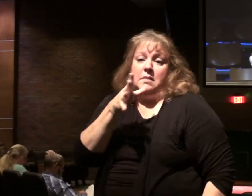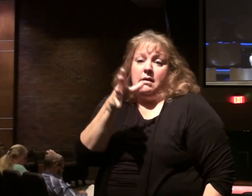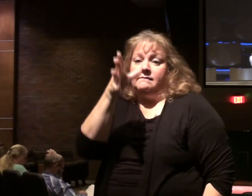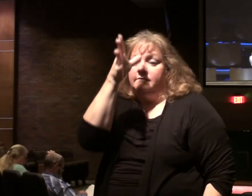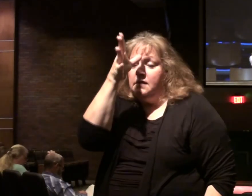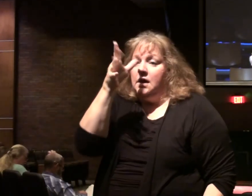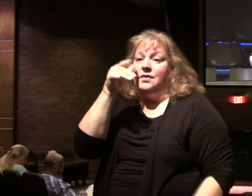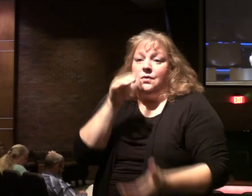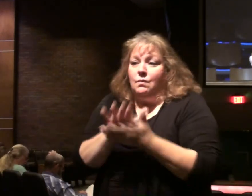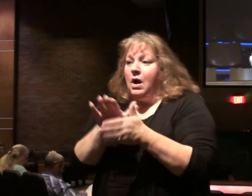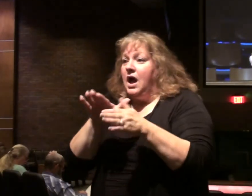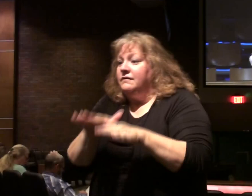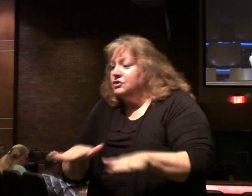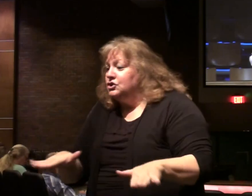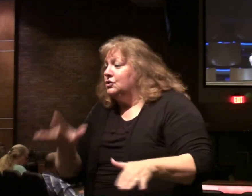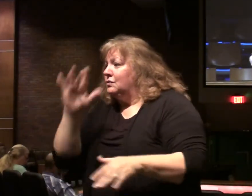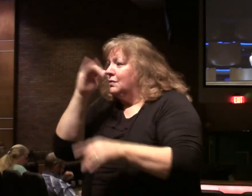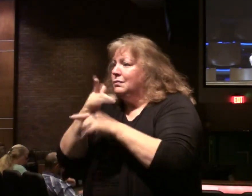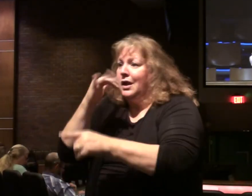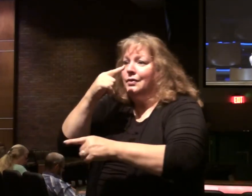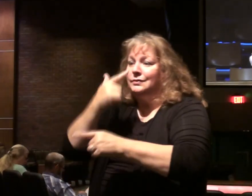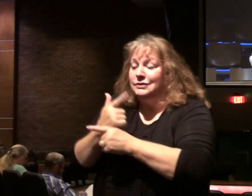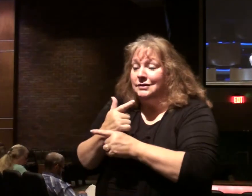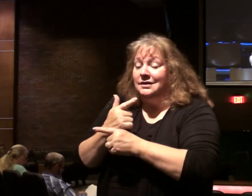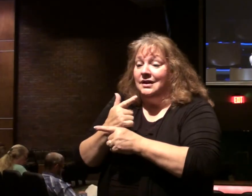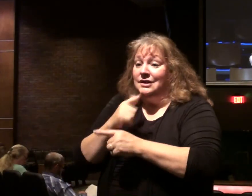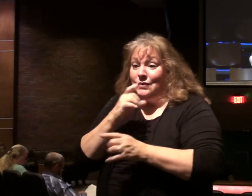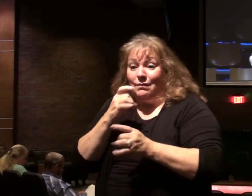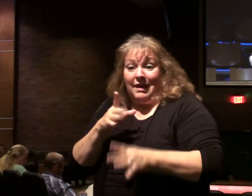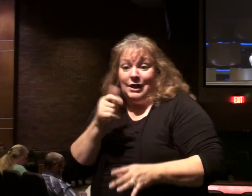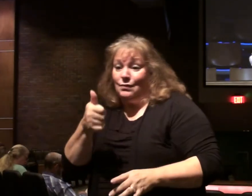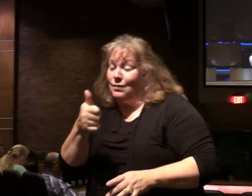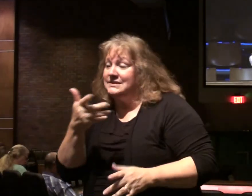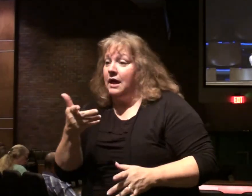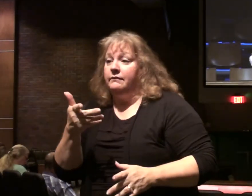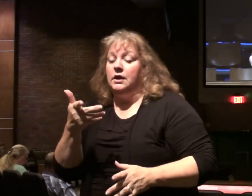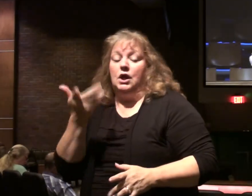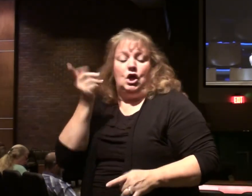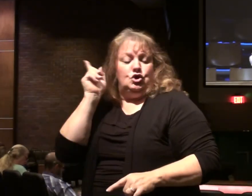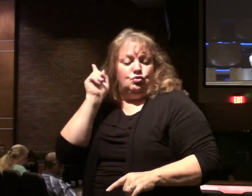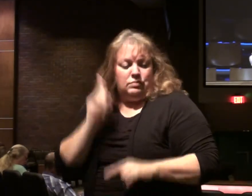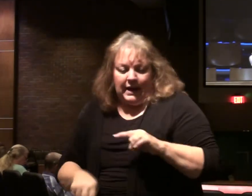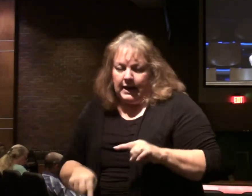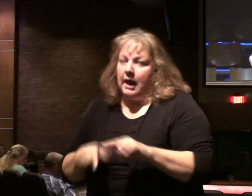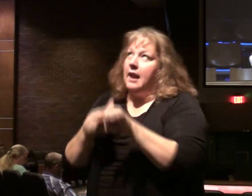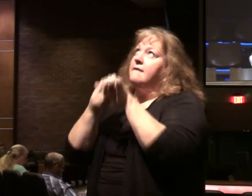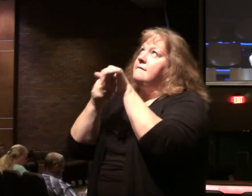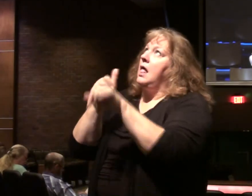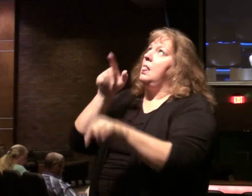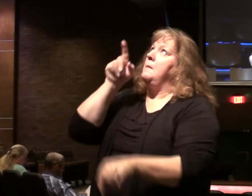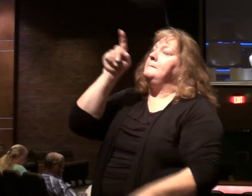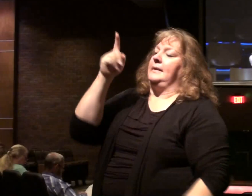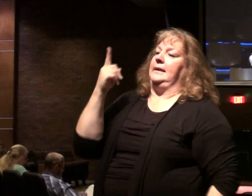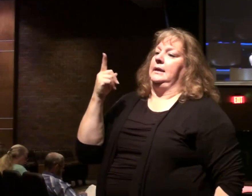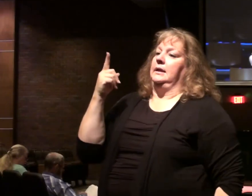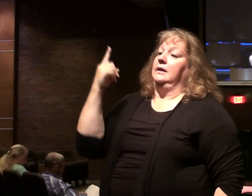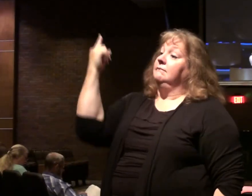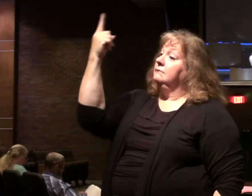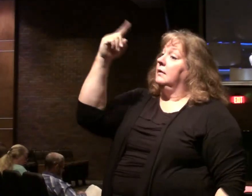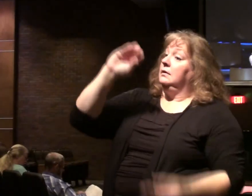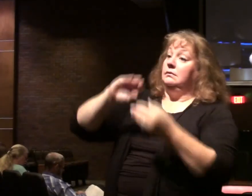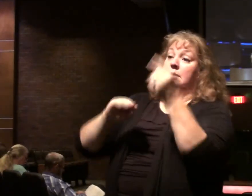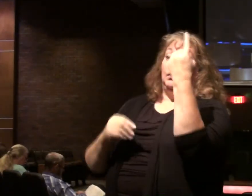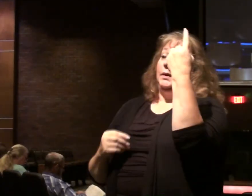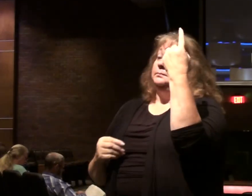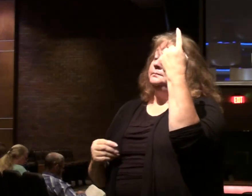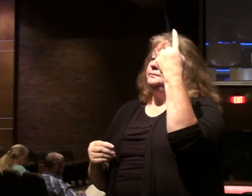and wife and children and brother and sisters, yes, even his own life, he cannot be my disciple. The first thing is,